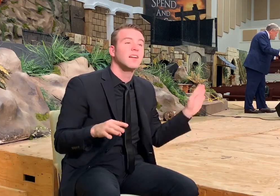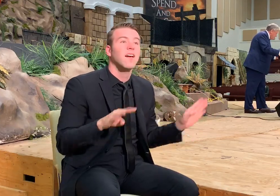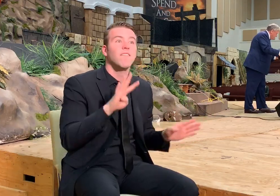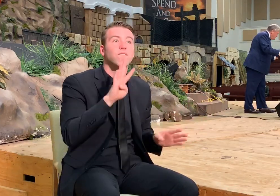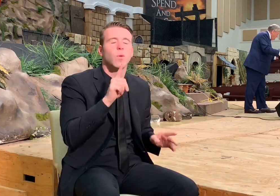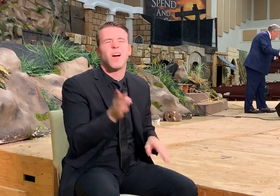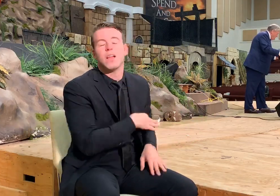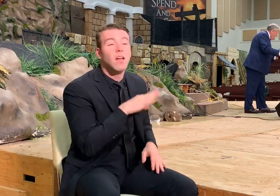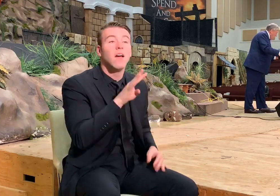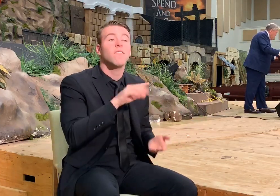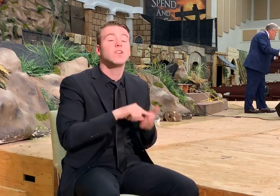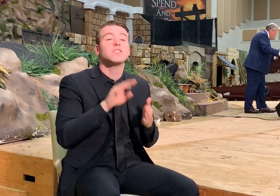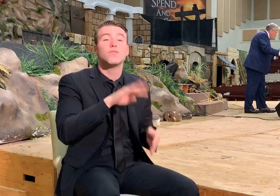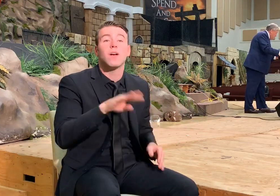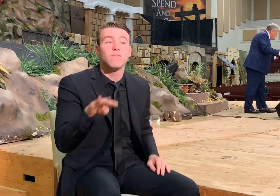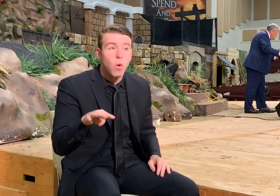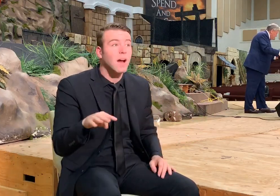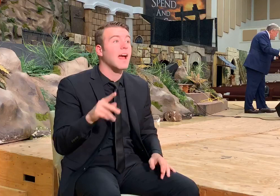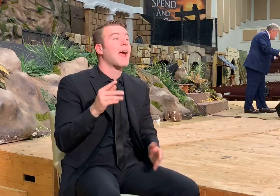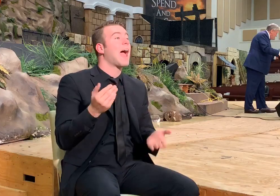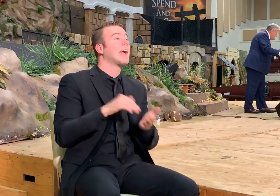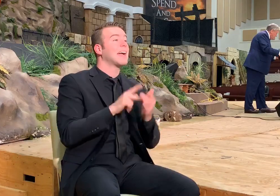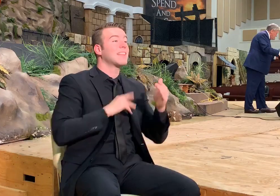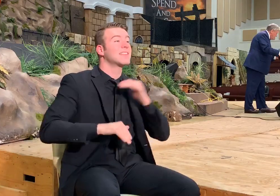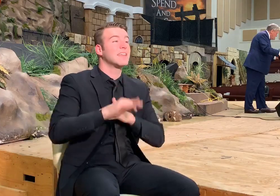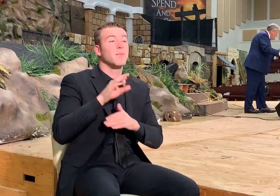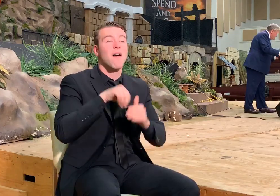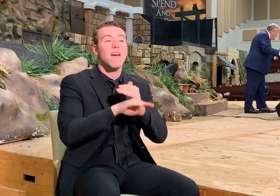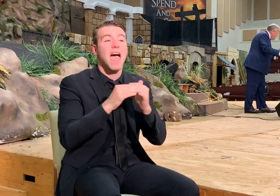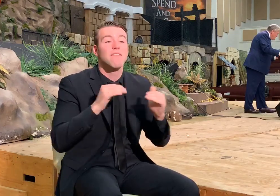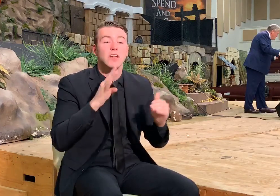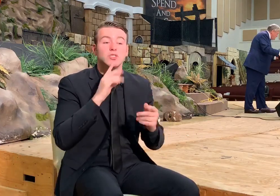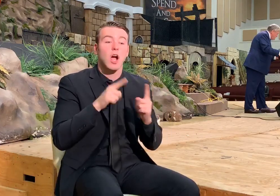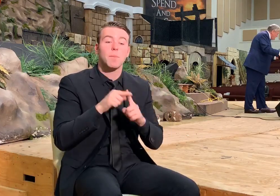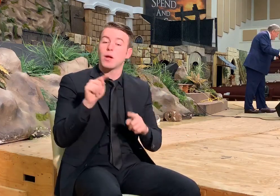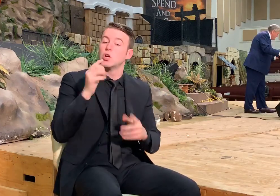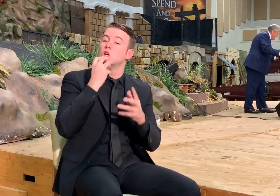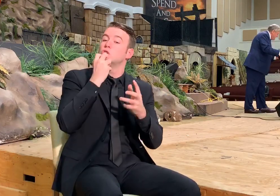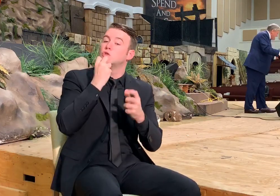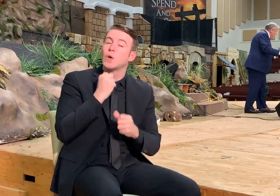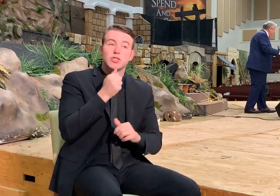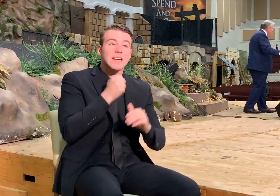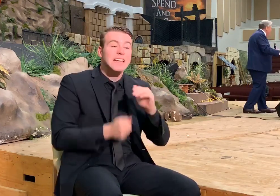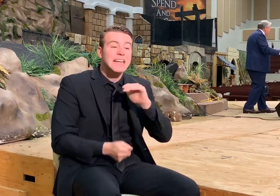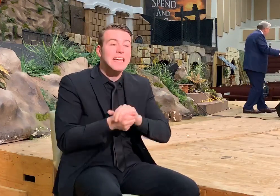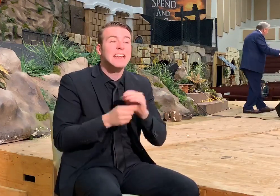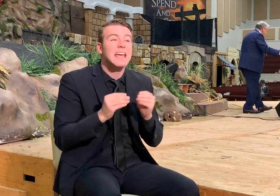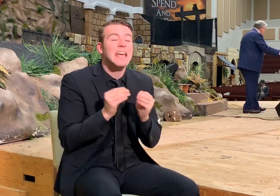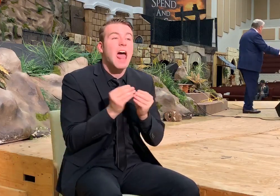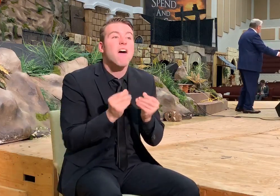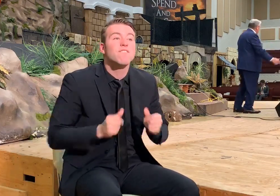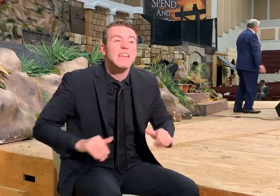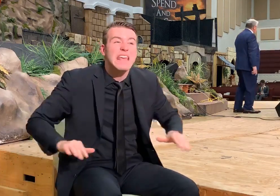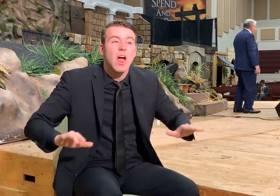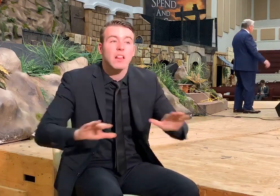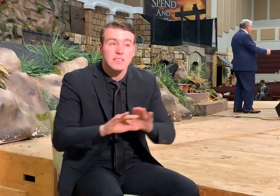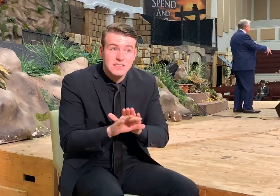41. Verse 44. Again, the kingdom of heaven is likened to a treasure hid in a field.